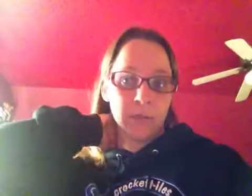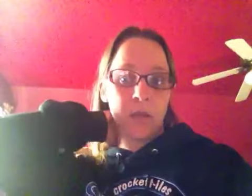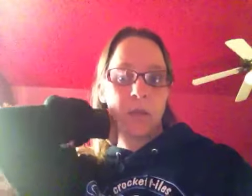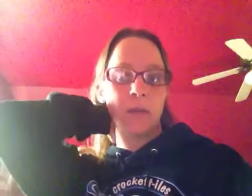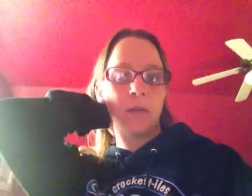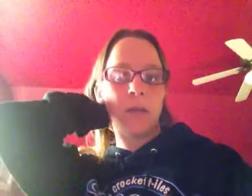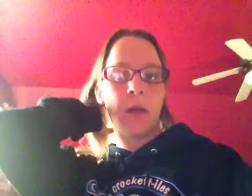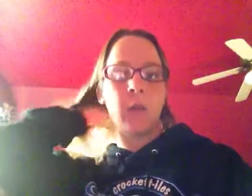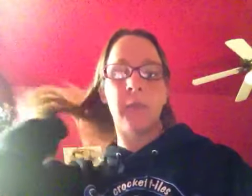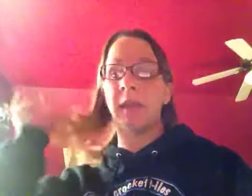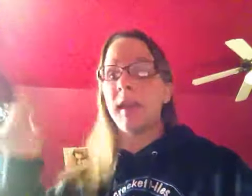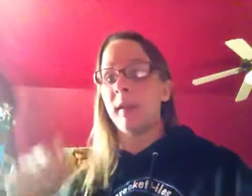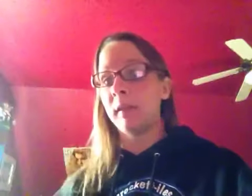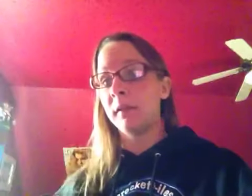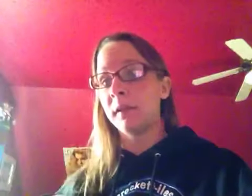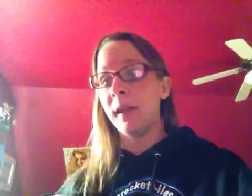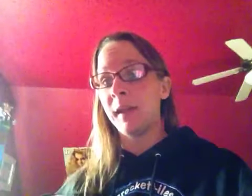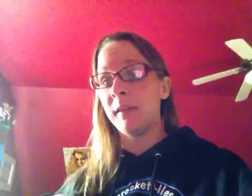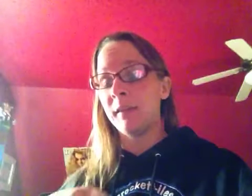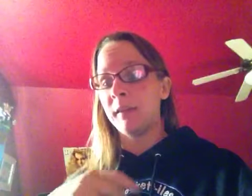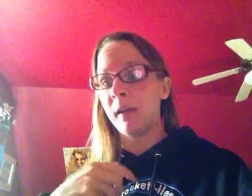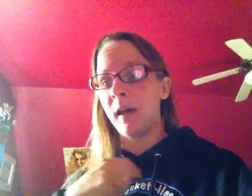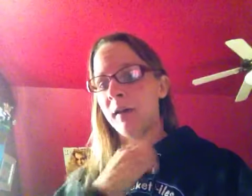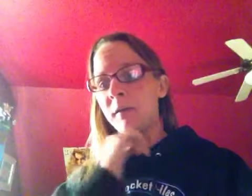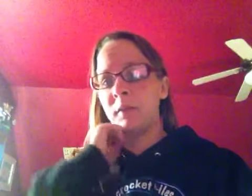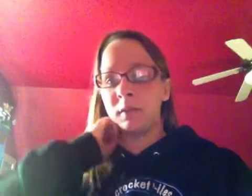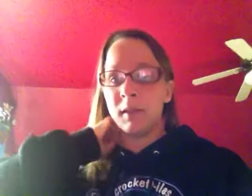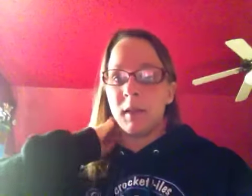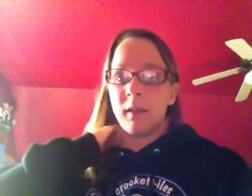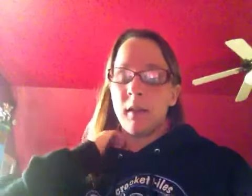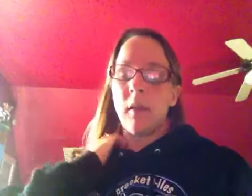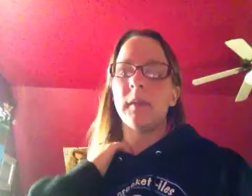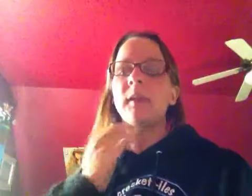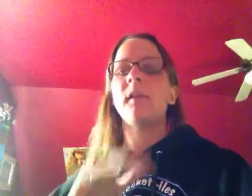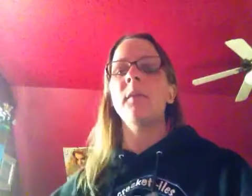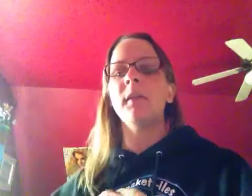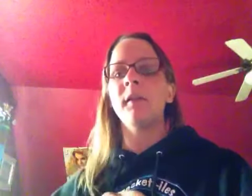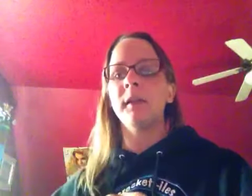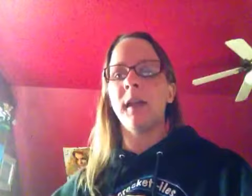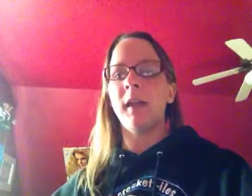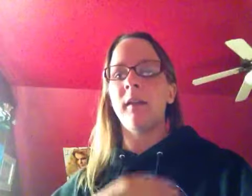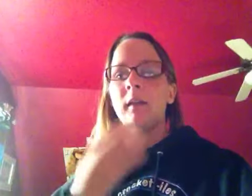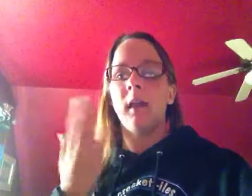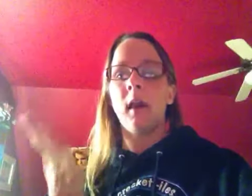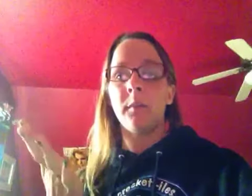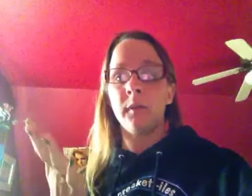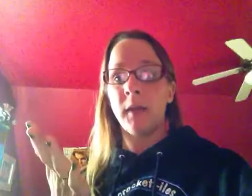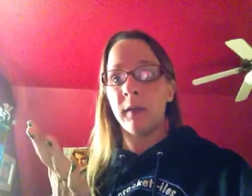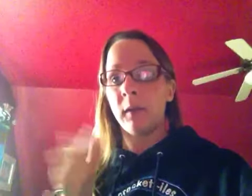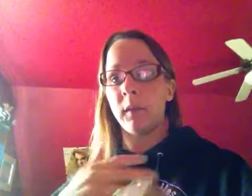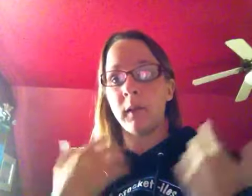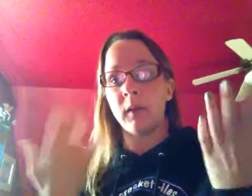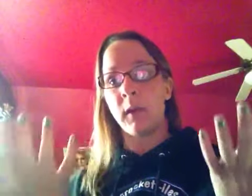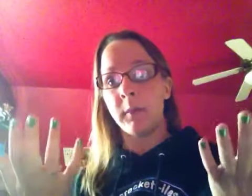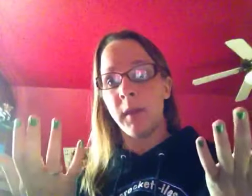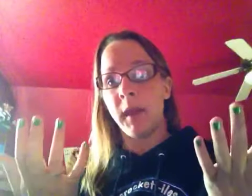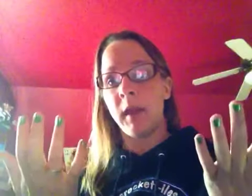they help the littler kids and stuff they just help the littler kids and they help you find something that you want to paint